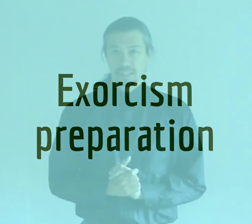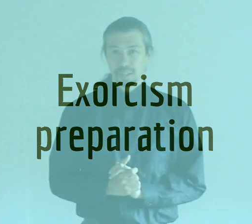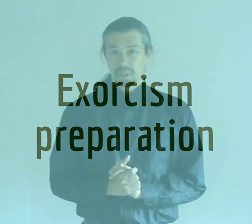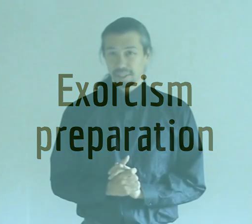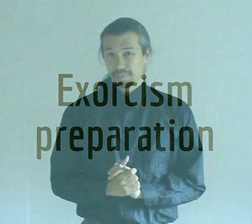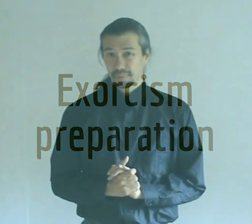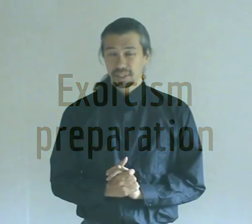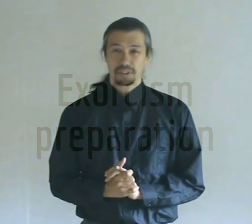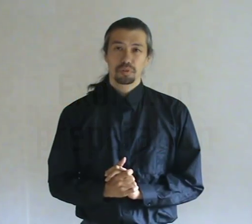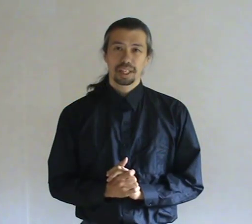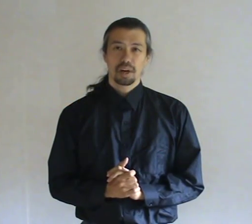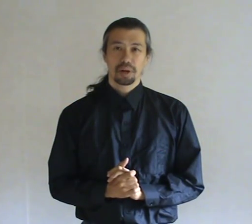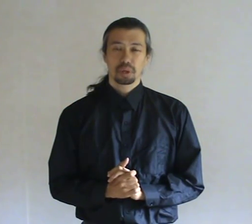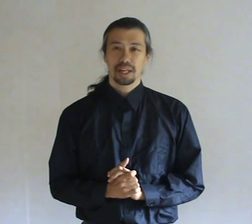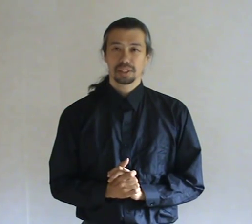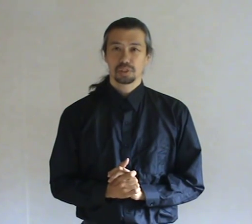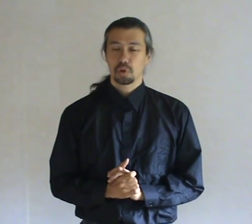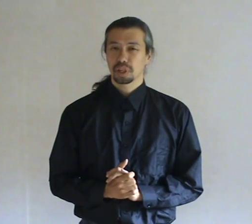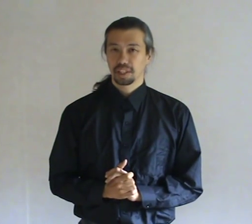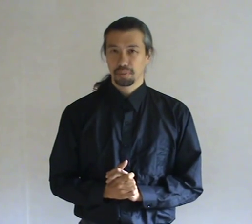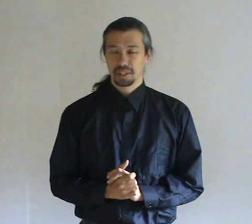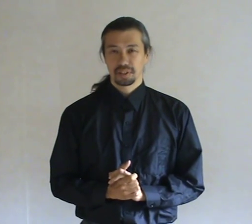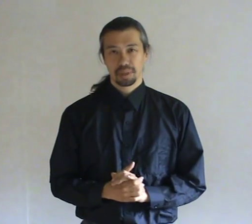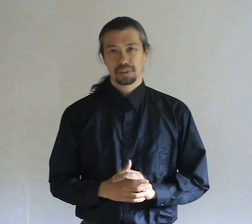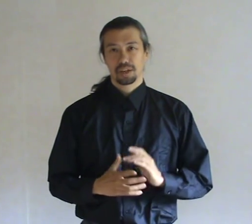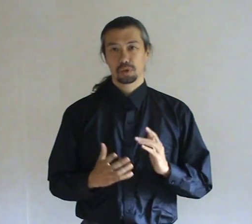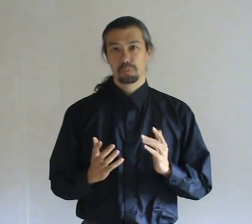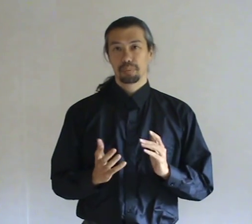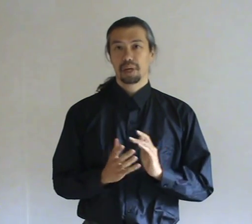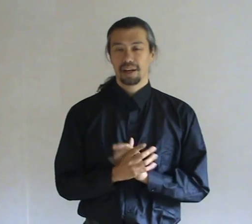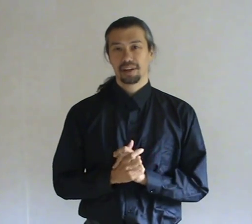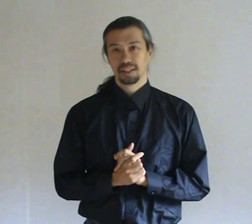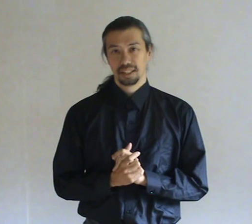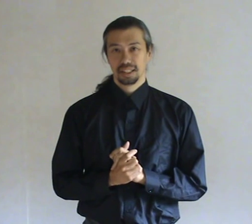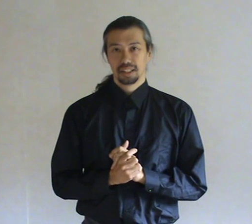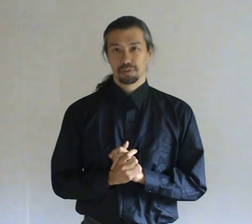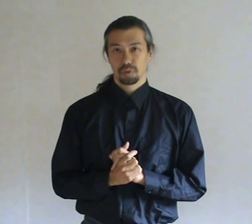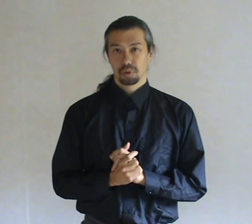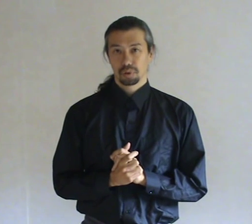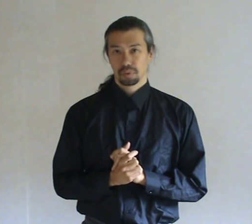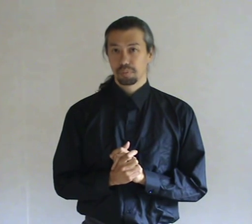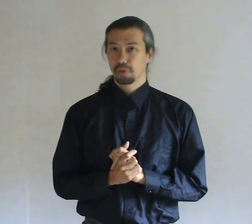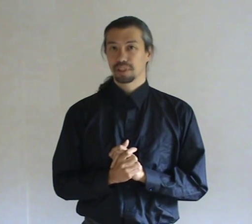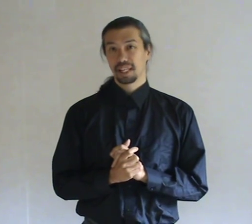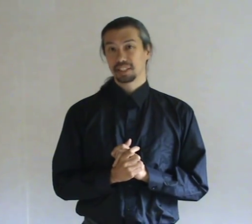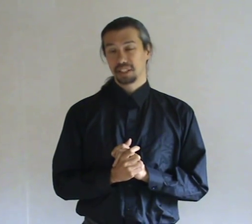Welcome. In this video I would like to talk a little bit about how to prepare for removing an entity.